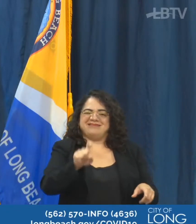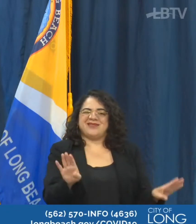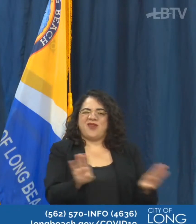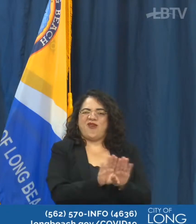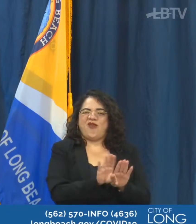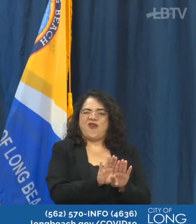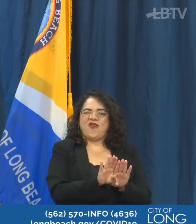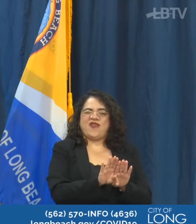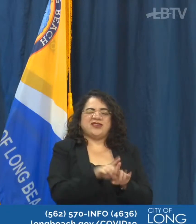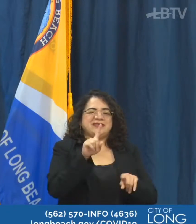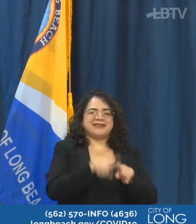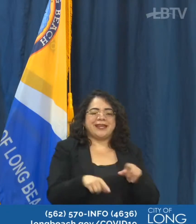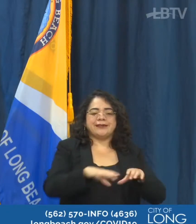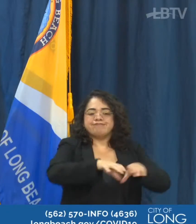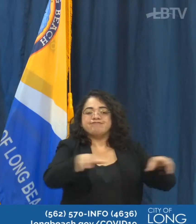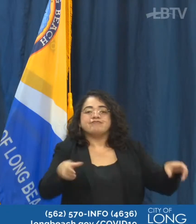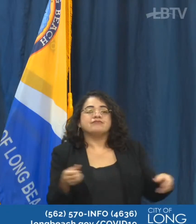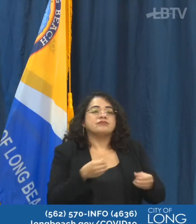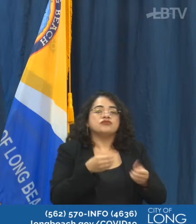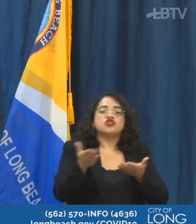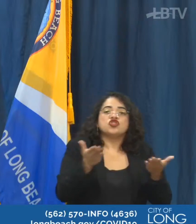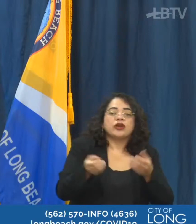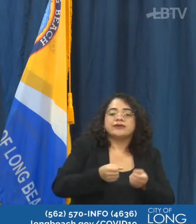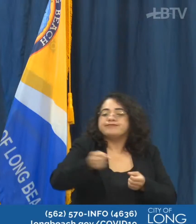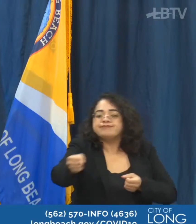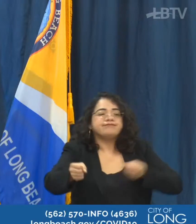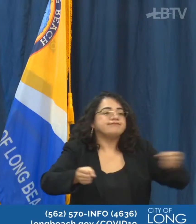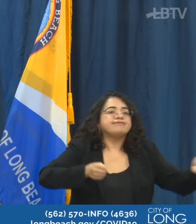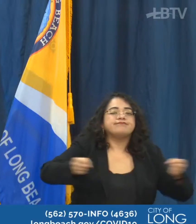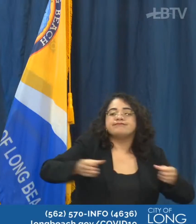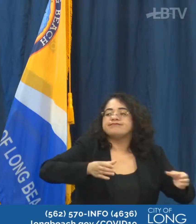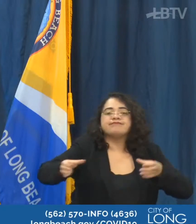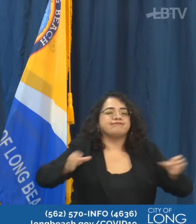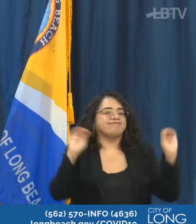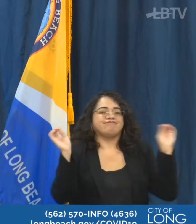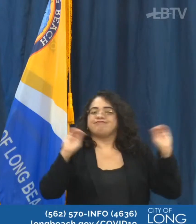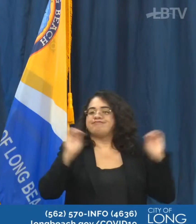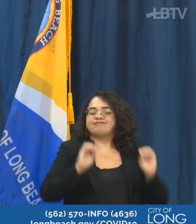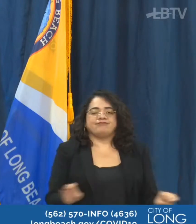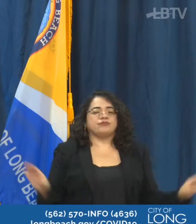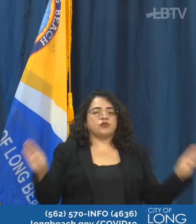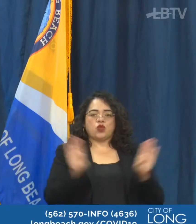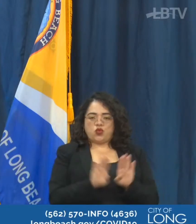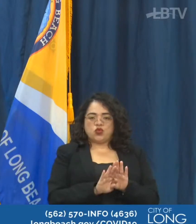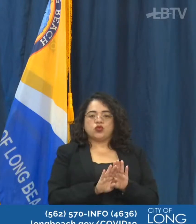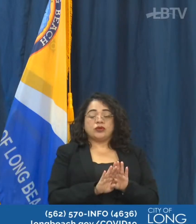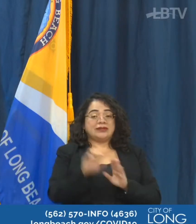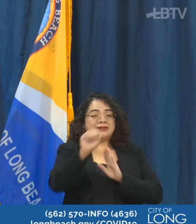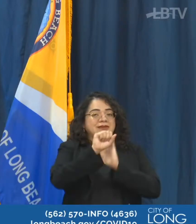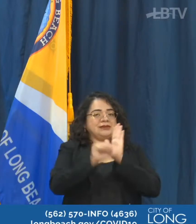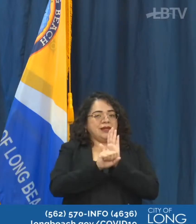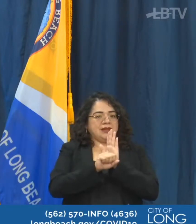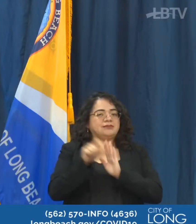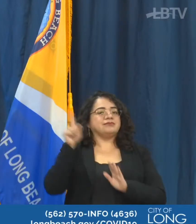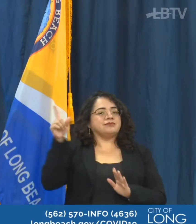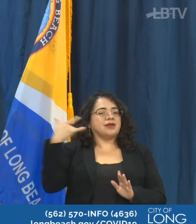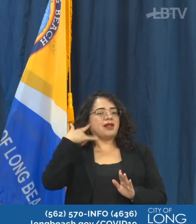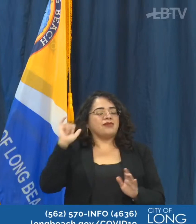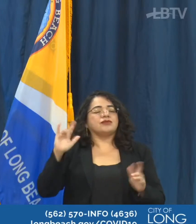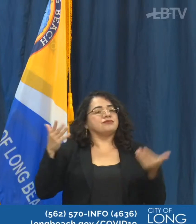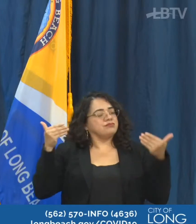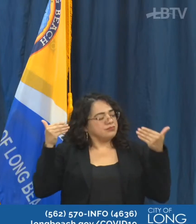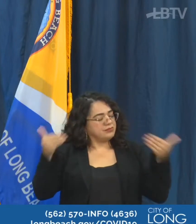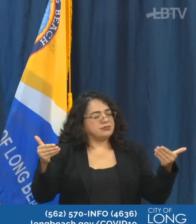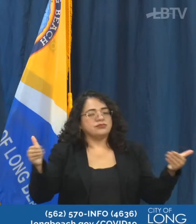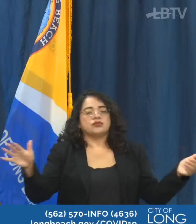not just a Long Beach or L.A. County suggestion. Actually, the state is actually recommending this statewide for counties